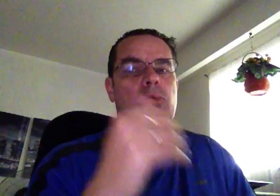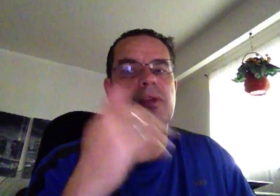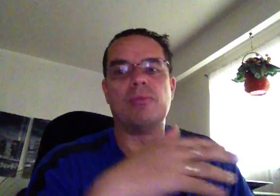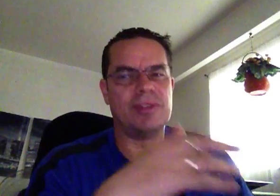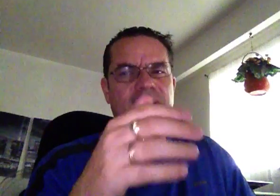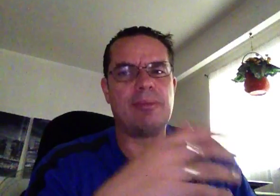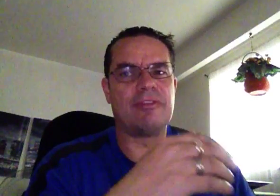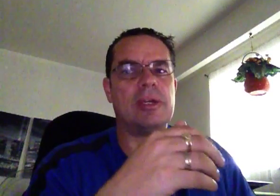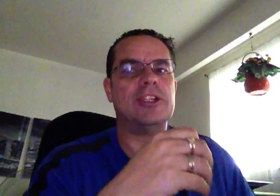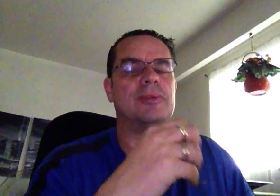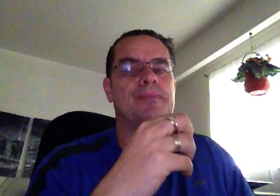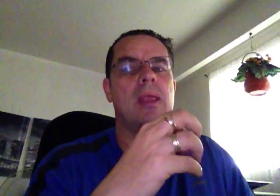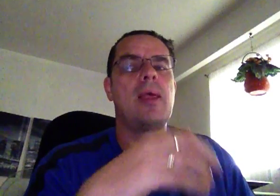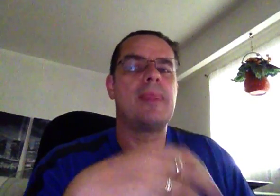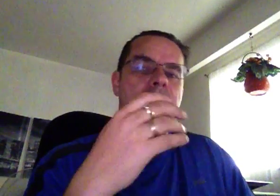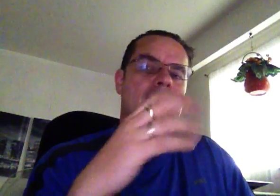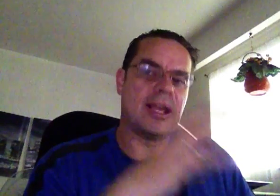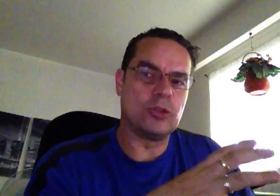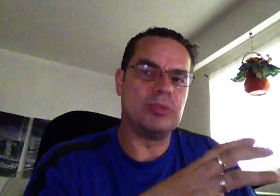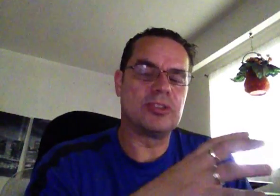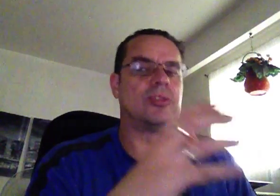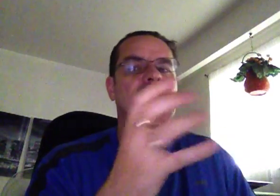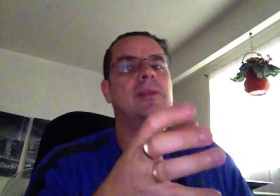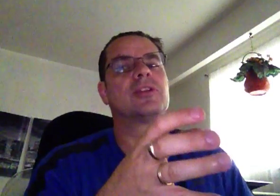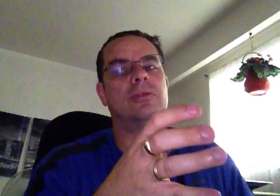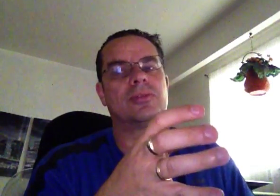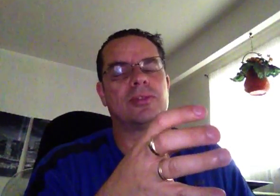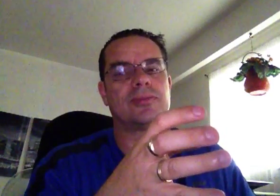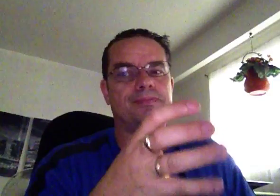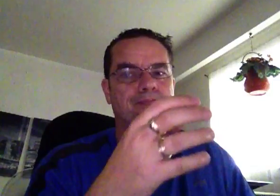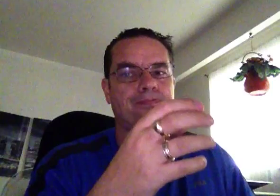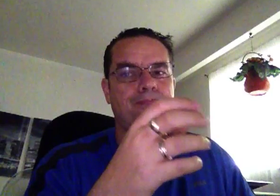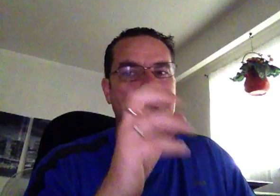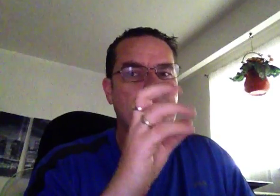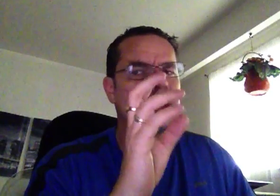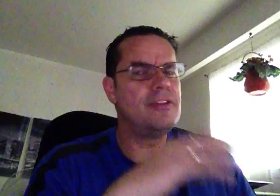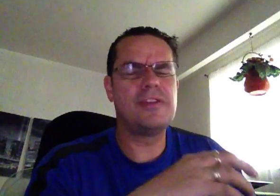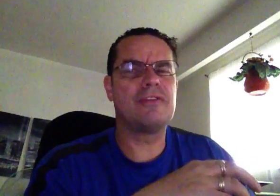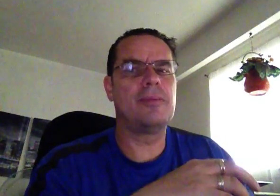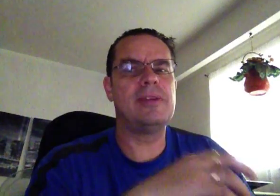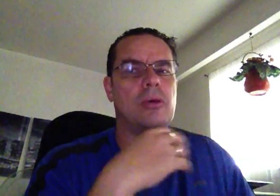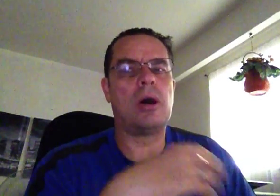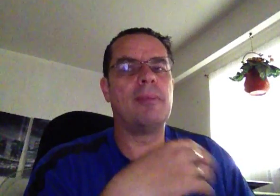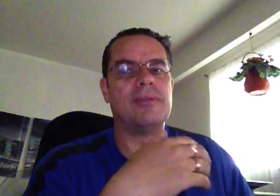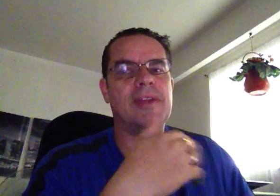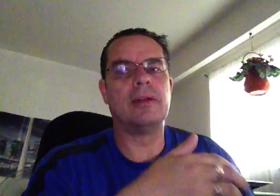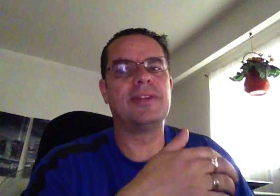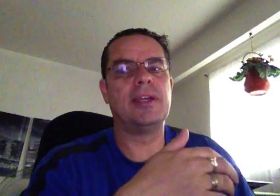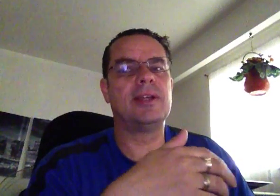with this type of arrangement. Then that's open source, and then there's closed source. You've heard me go on about Deltix,